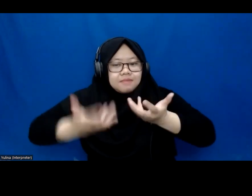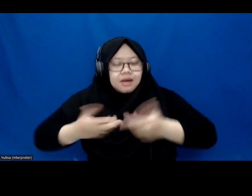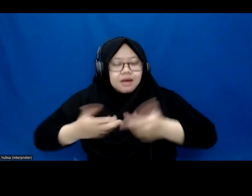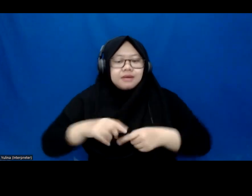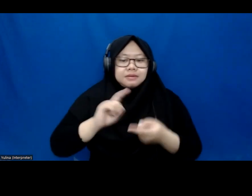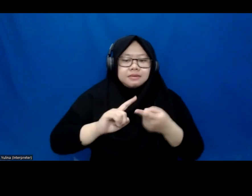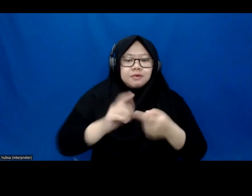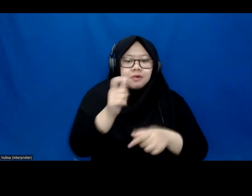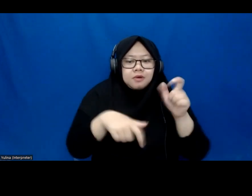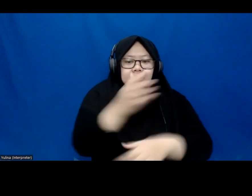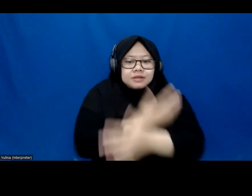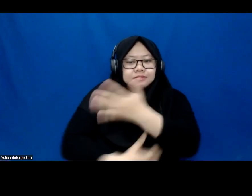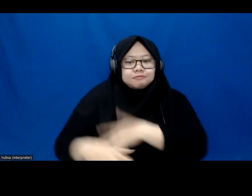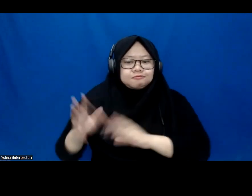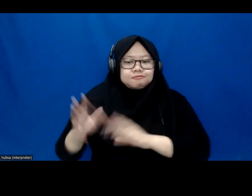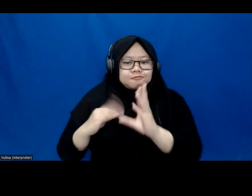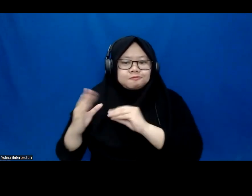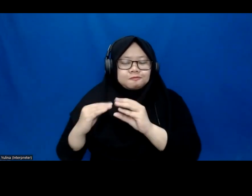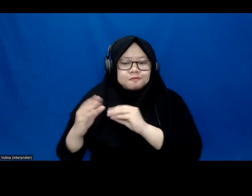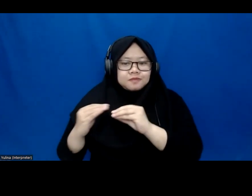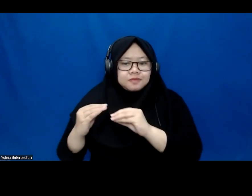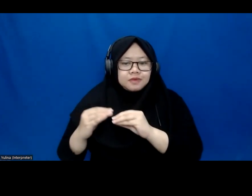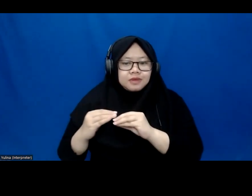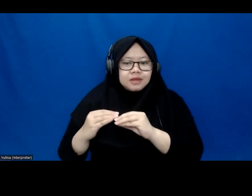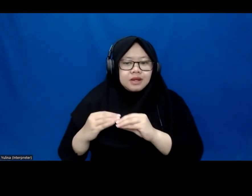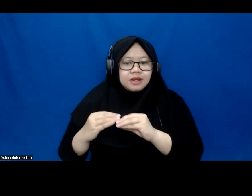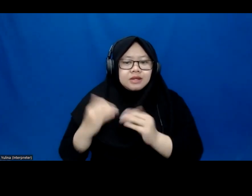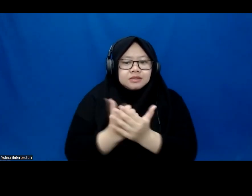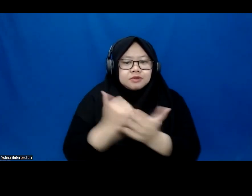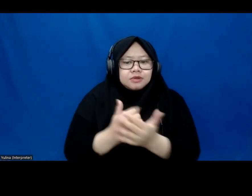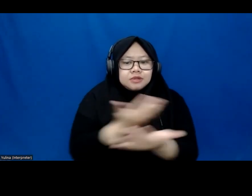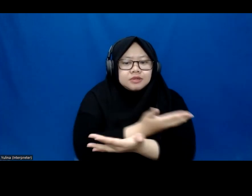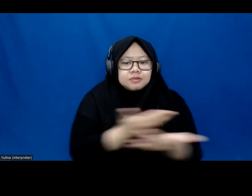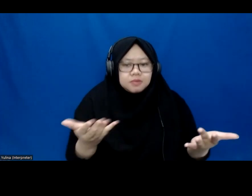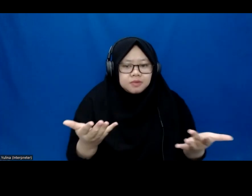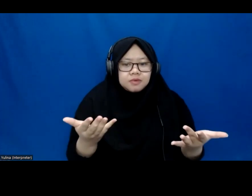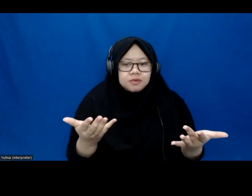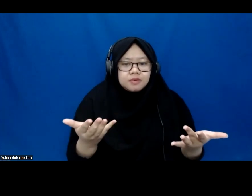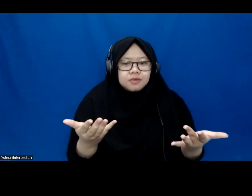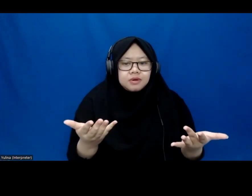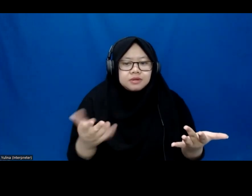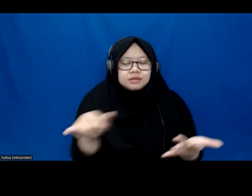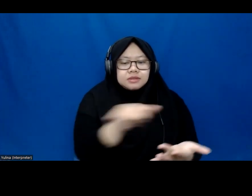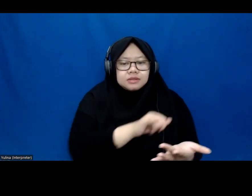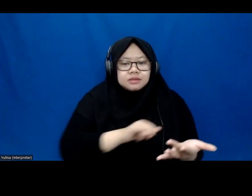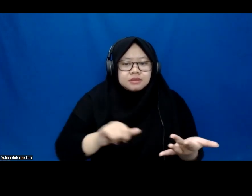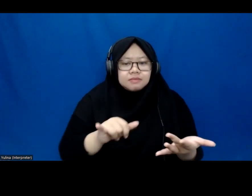disability talk about. All these items are actually things that we all want. All of us in this world want